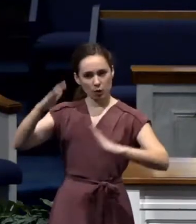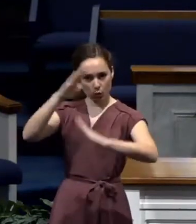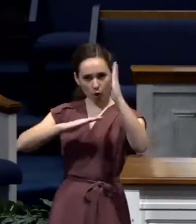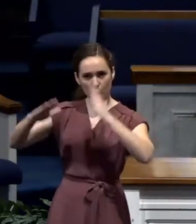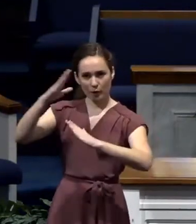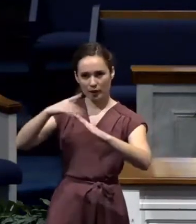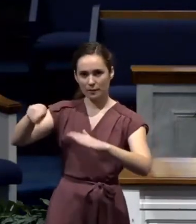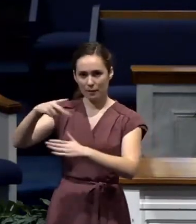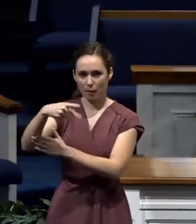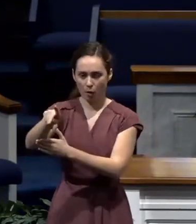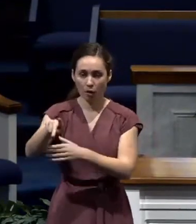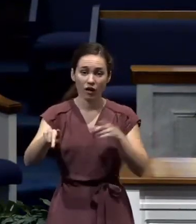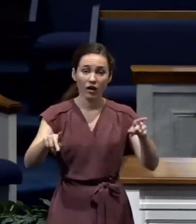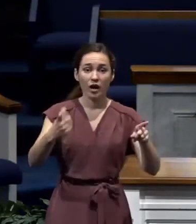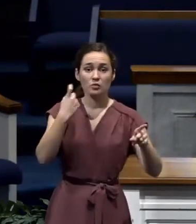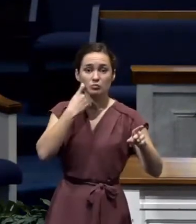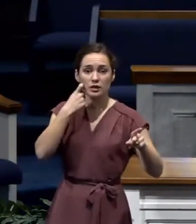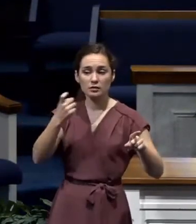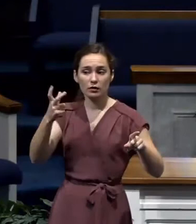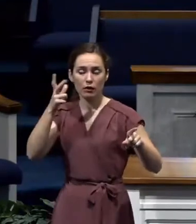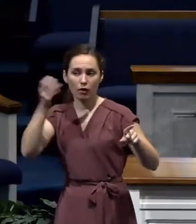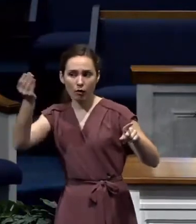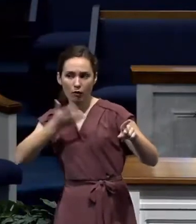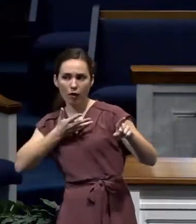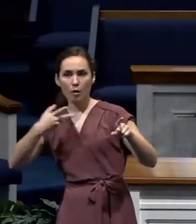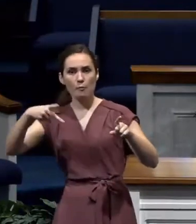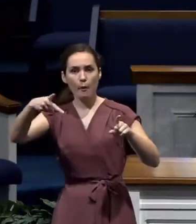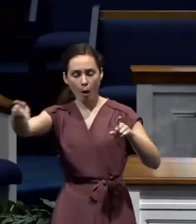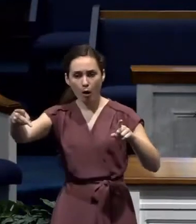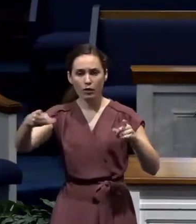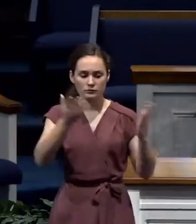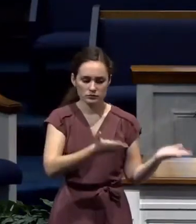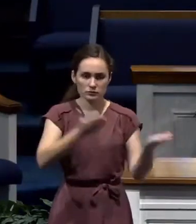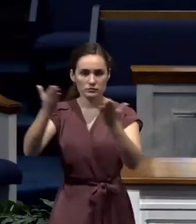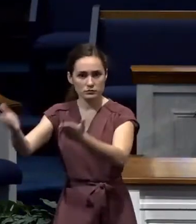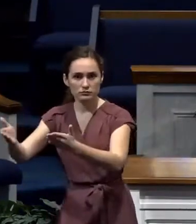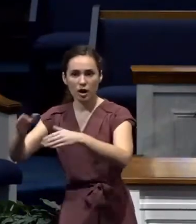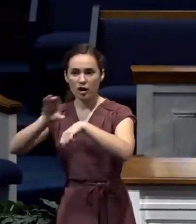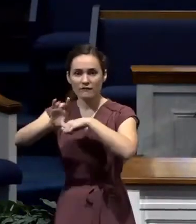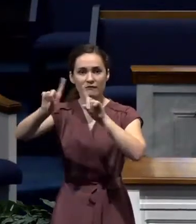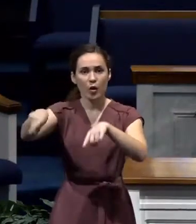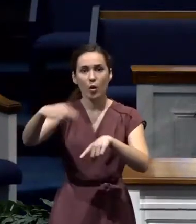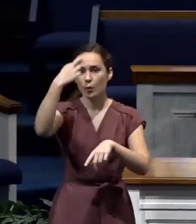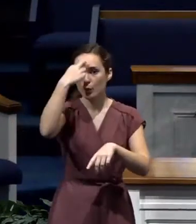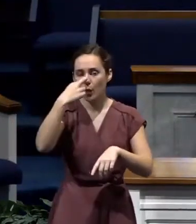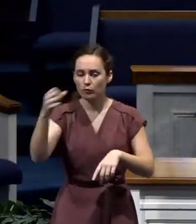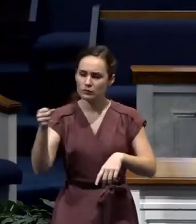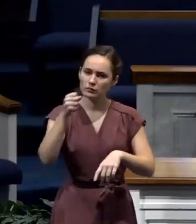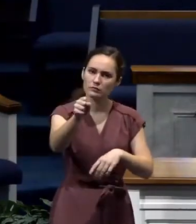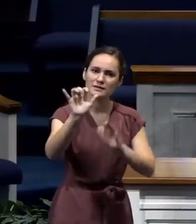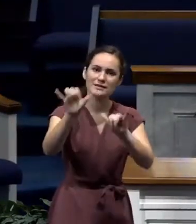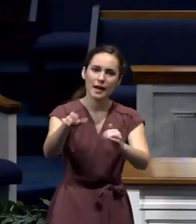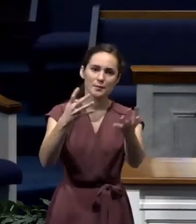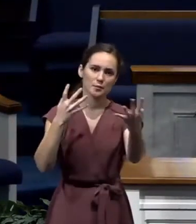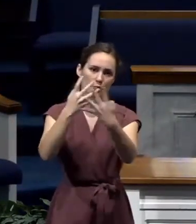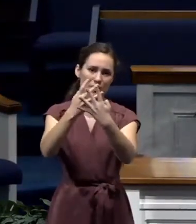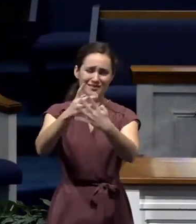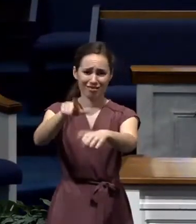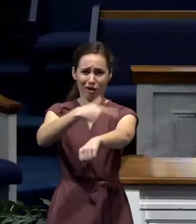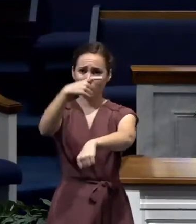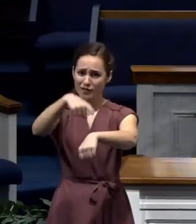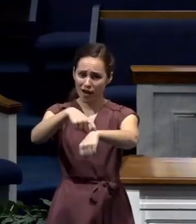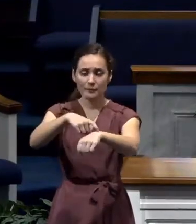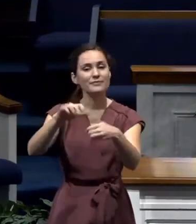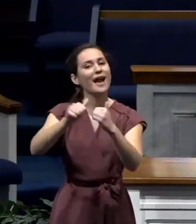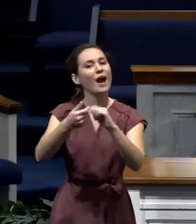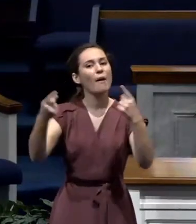received news that Paul had been taken to Rome and that he was in that prison and he had been there for some time. Now, how did Paul get to be